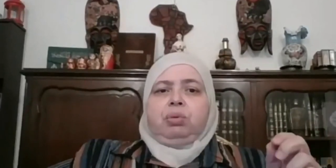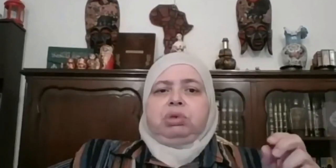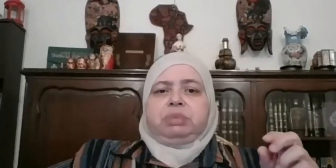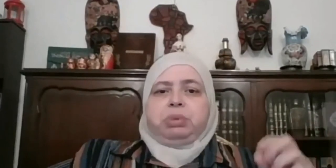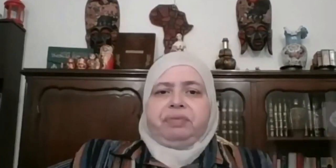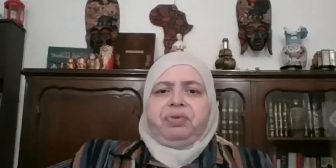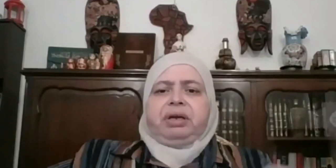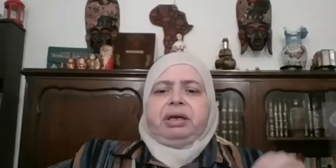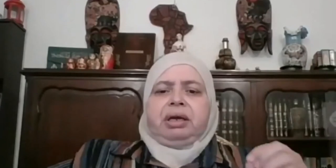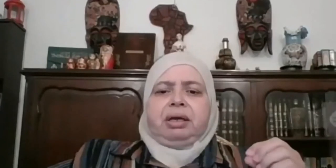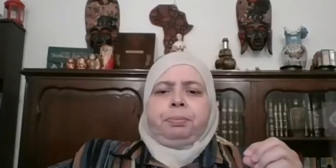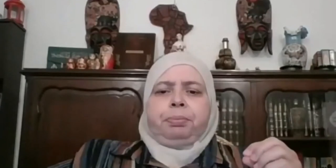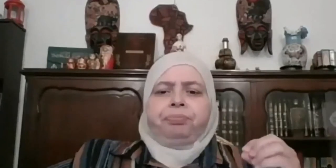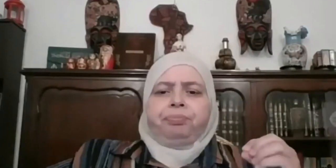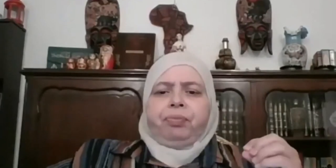specific